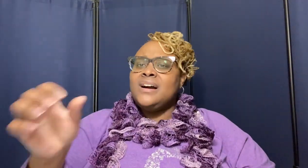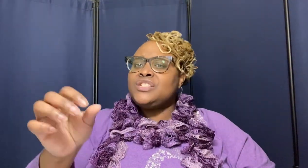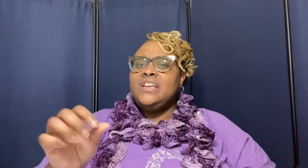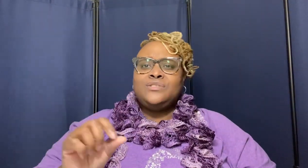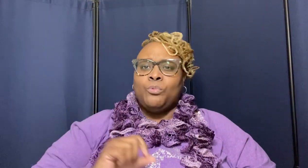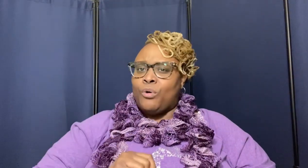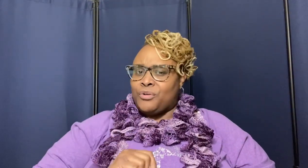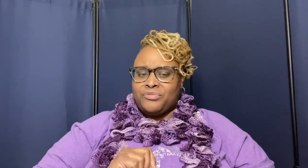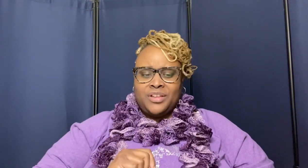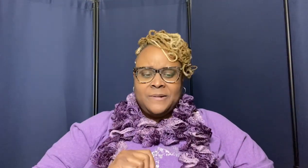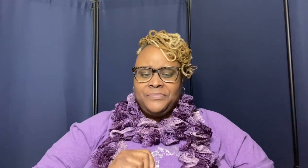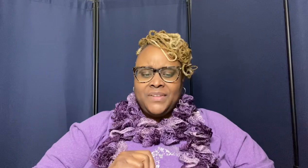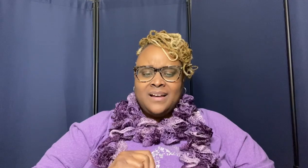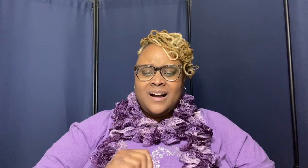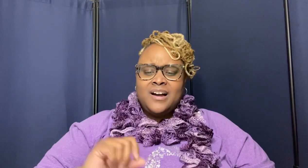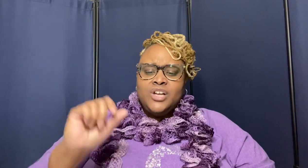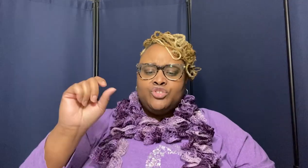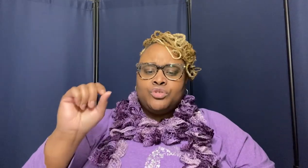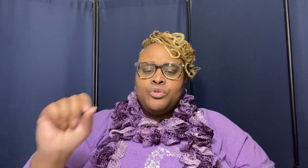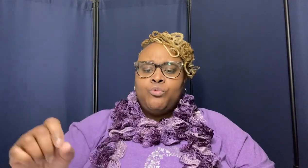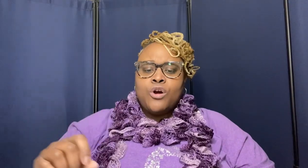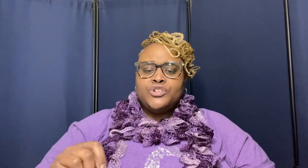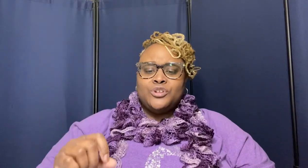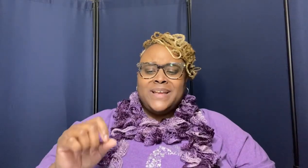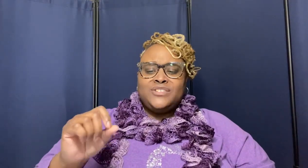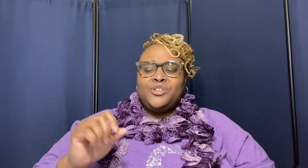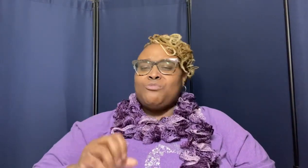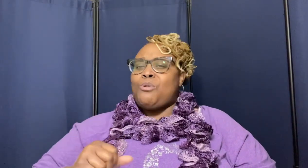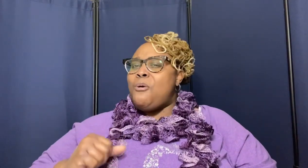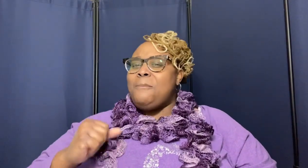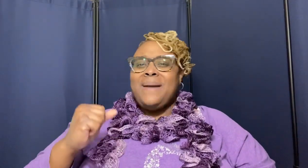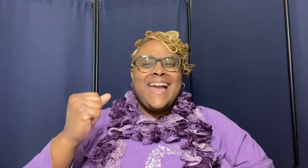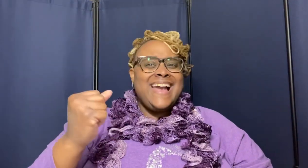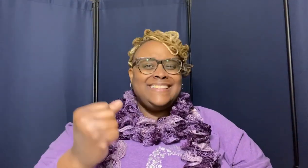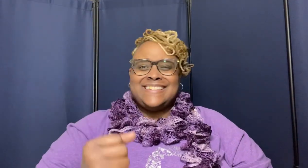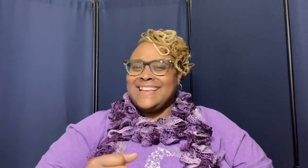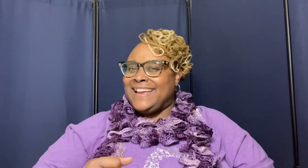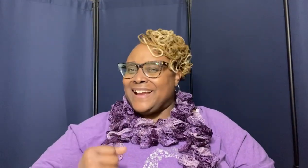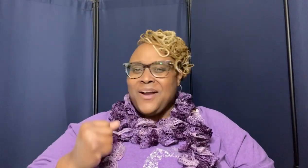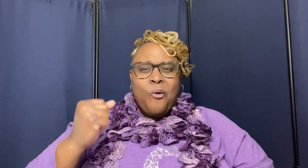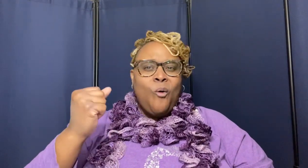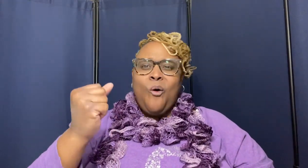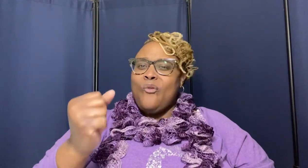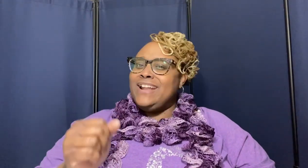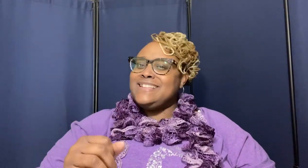he's worth it huh true worship is the romancing oh listen